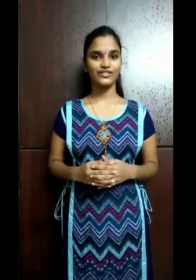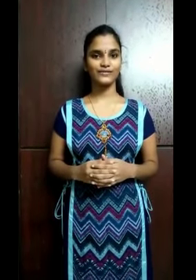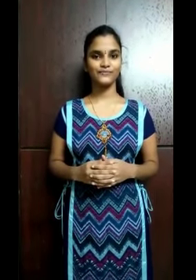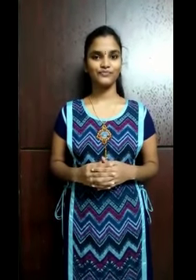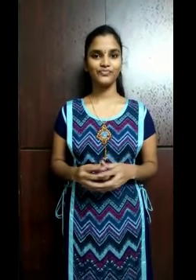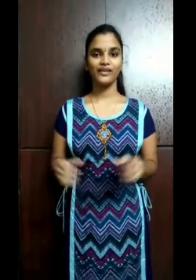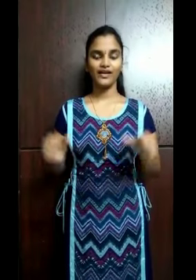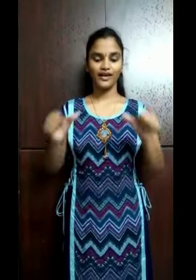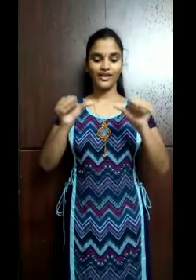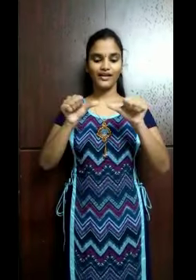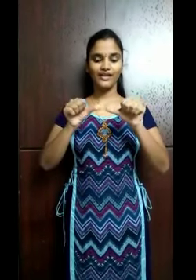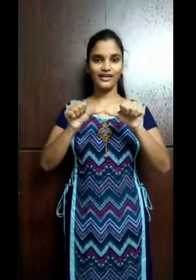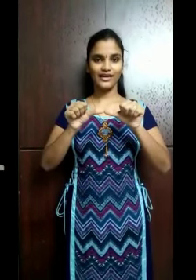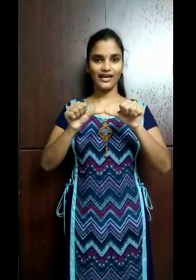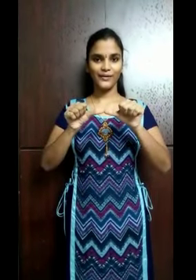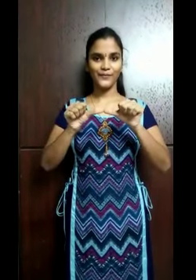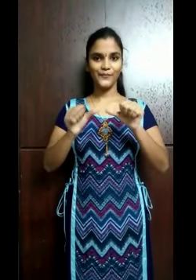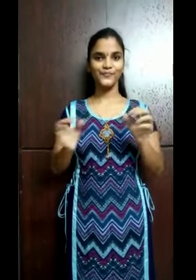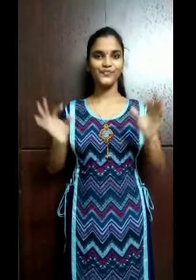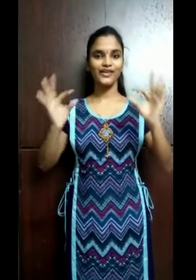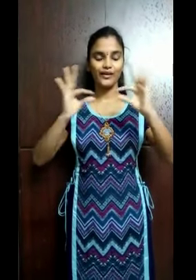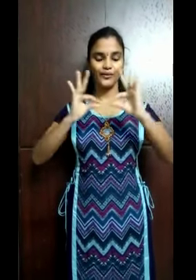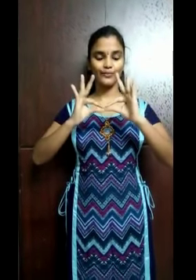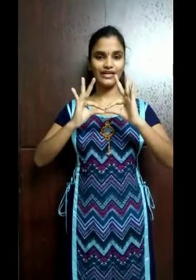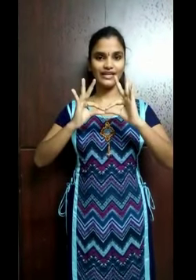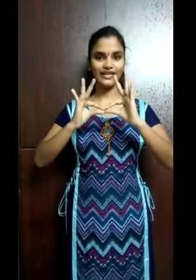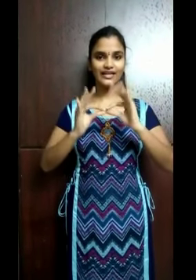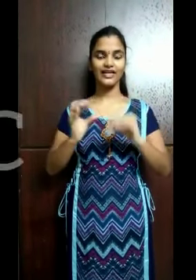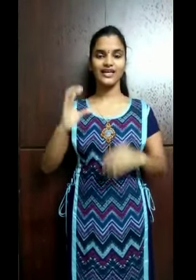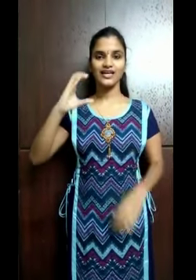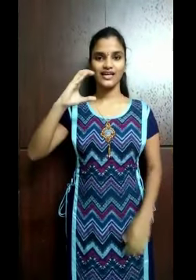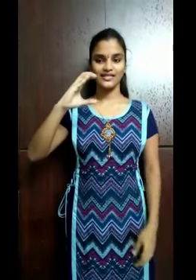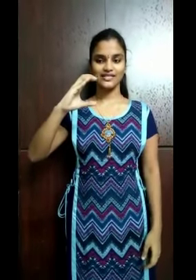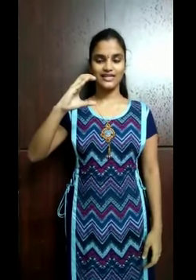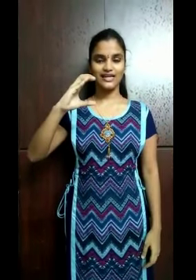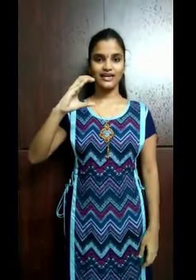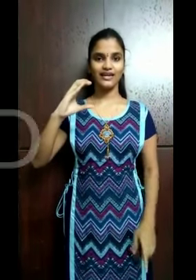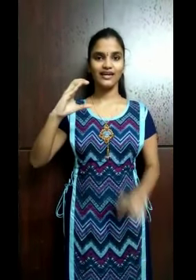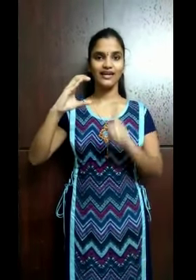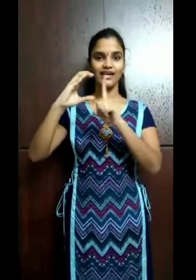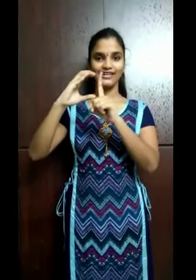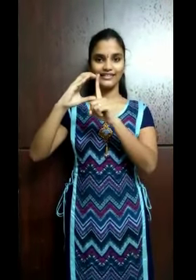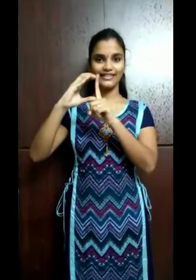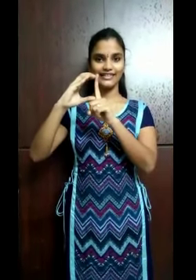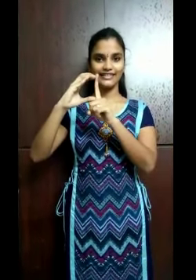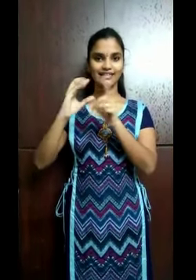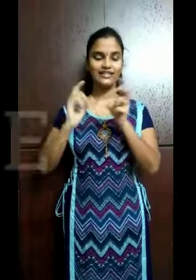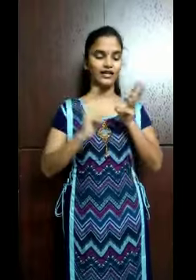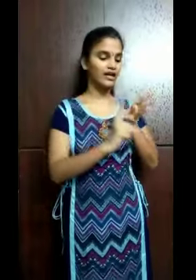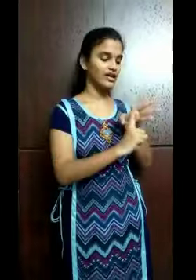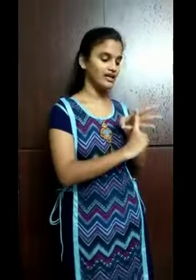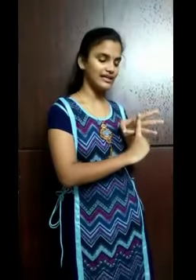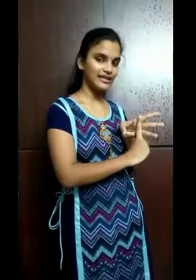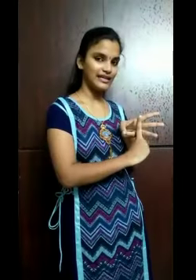A B C D E